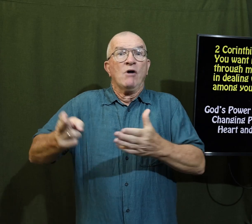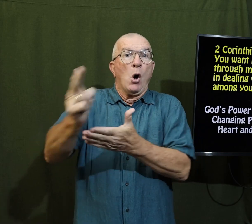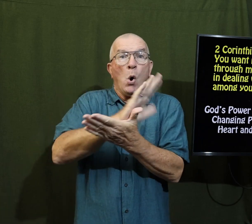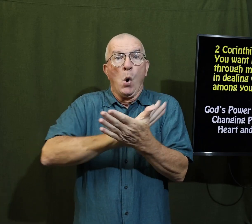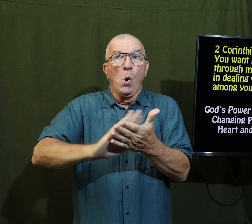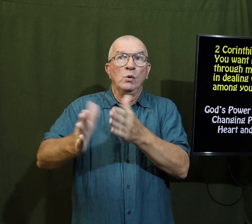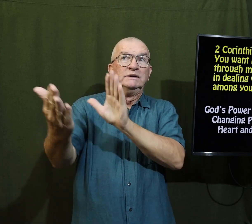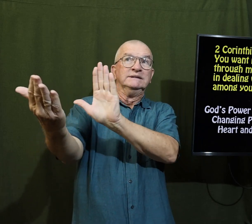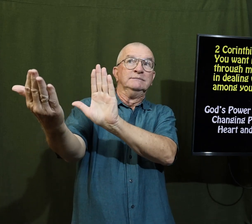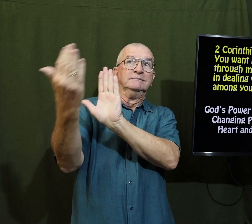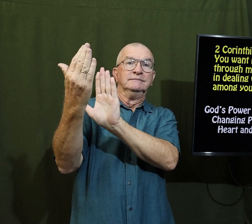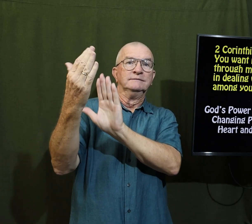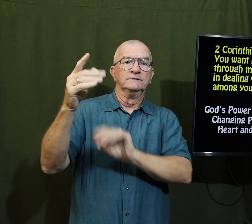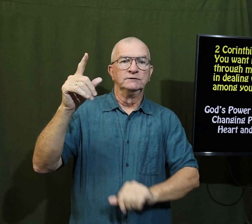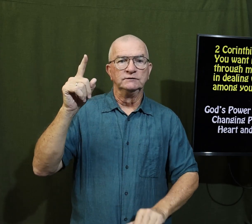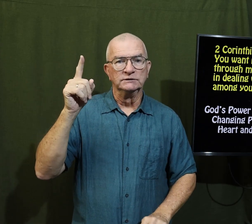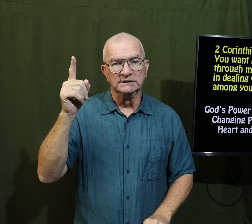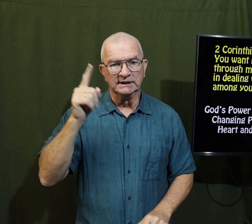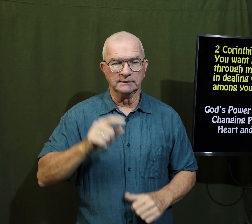to live holy before him